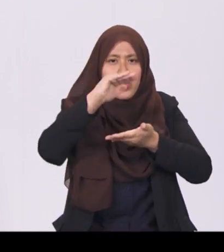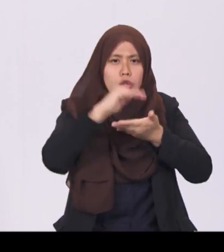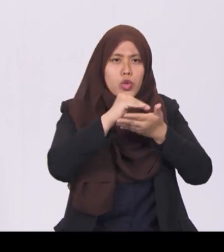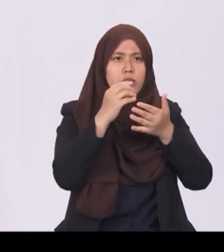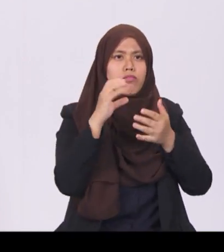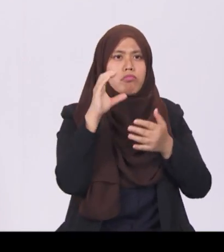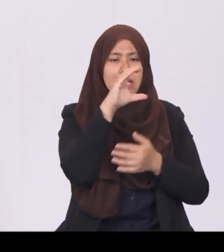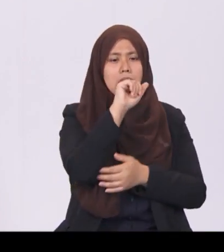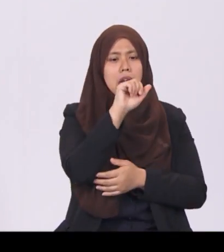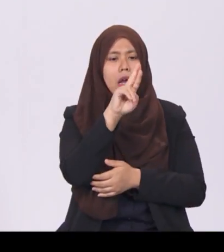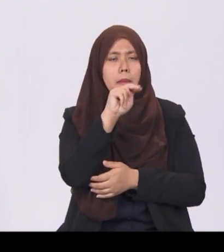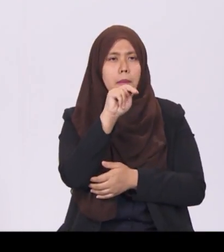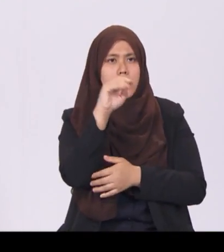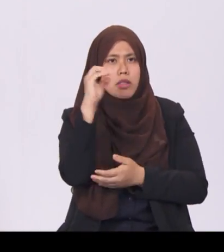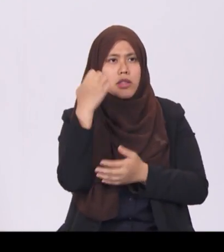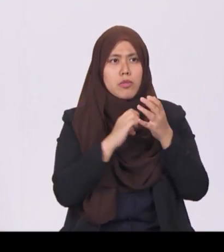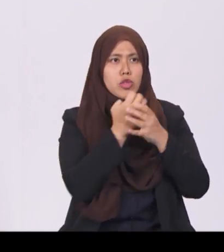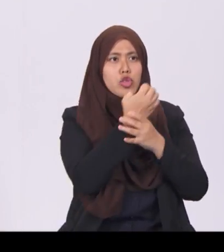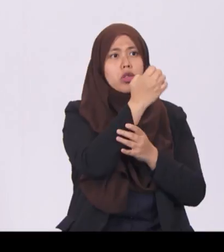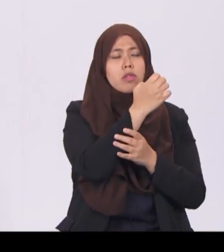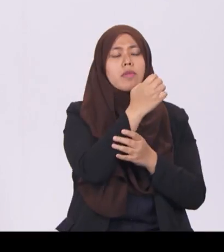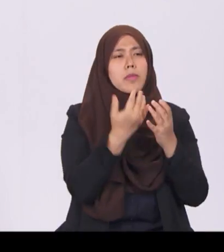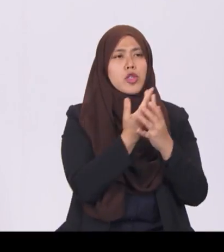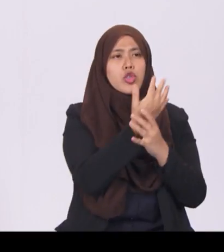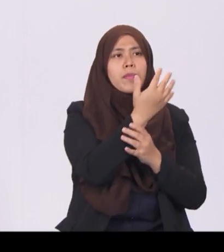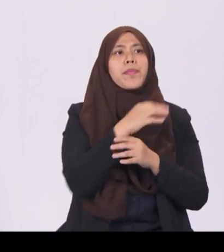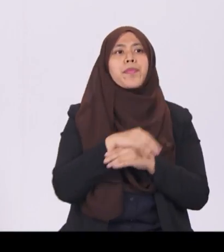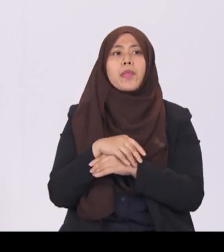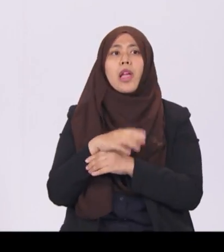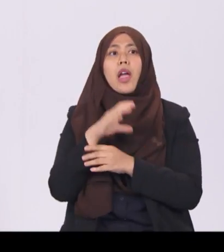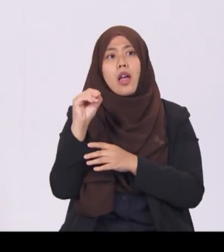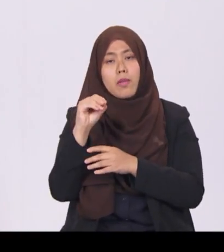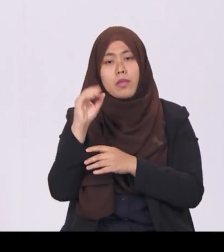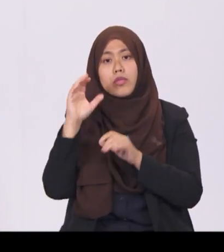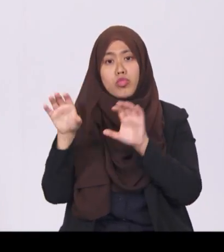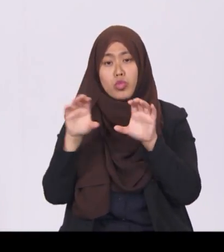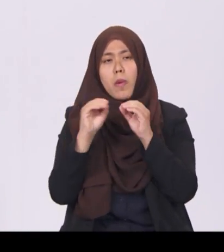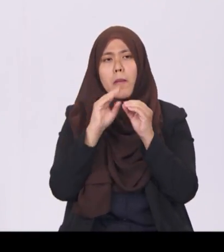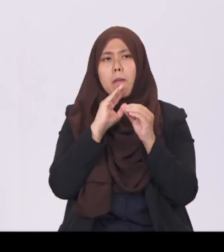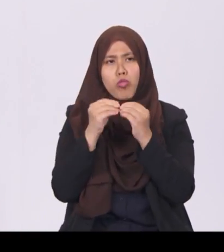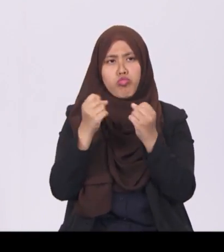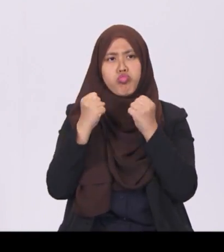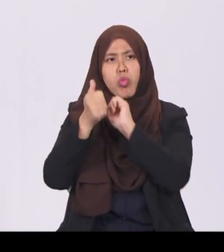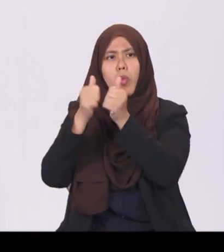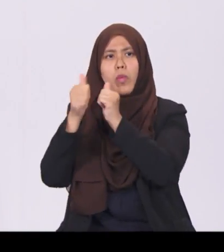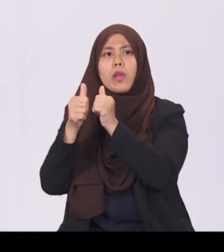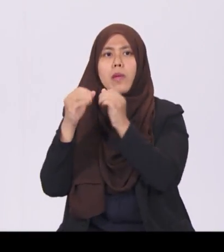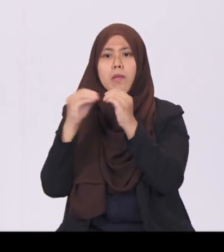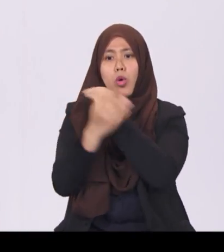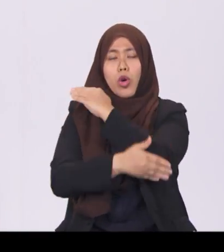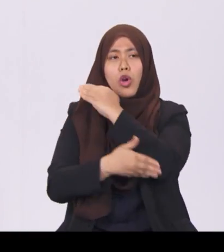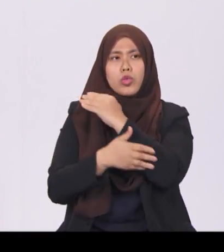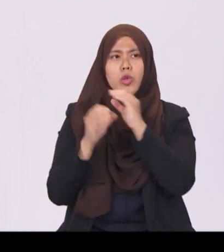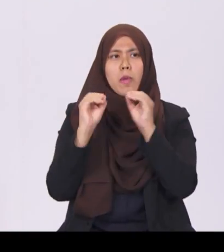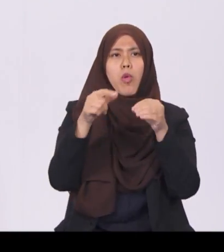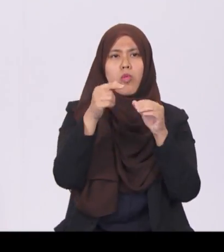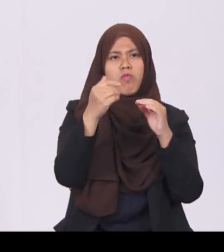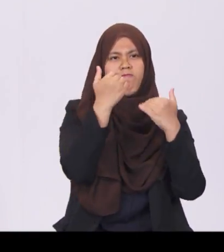will be more competitive, as more countries impose tighter limits on their carbon emissions and international agreements on